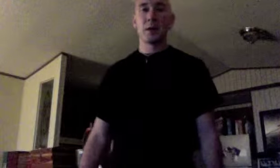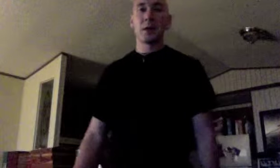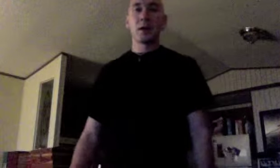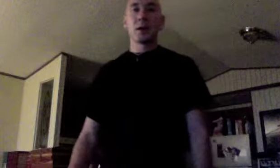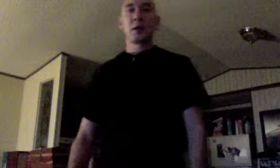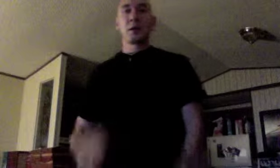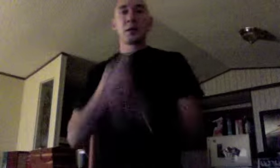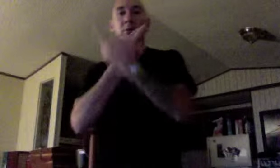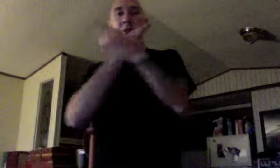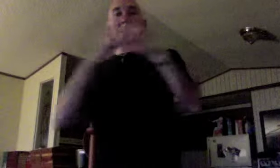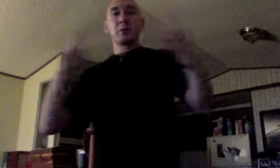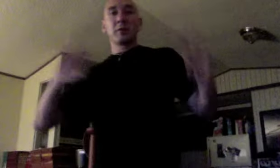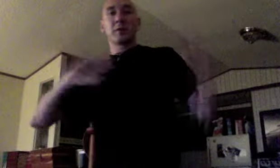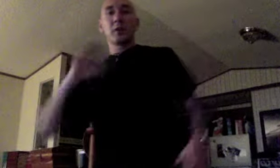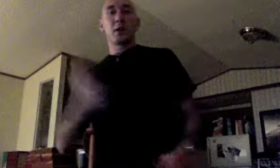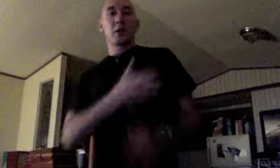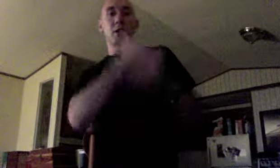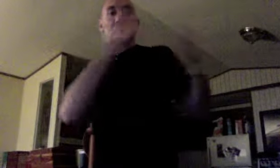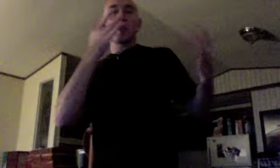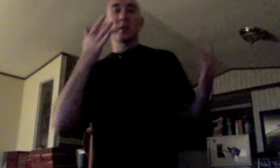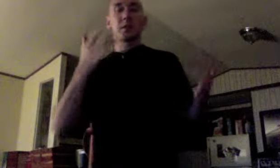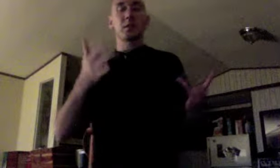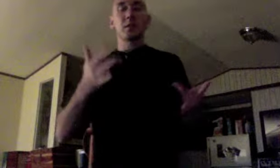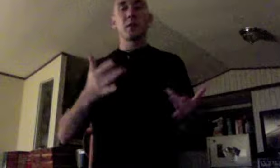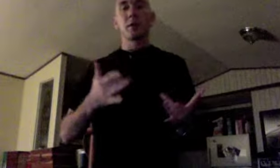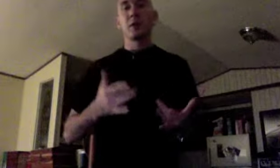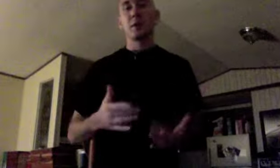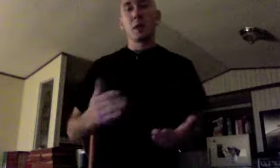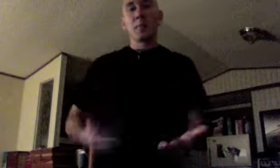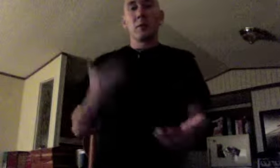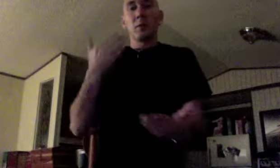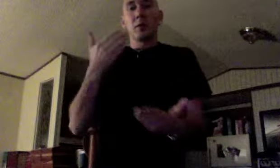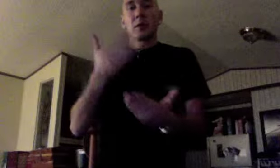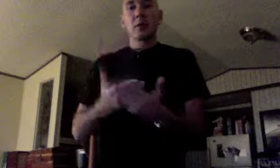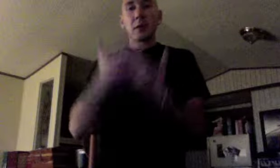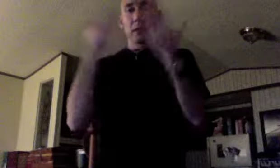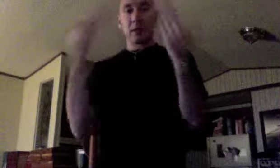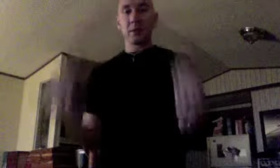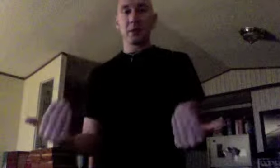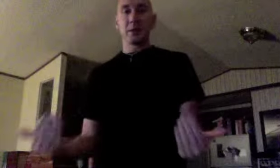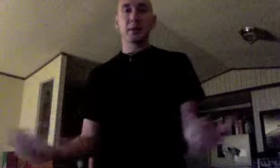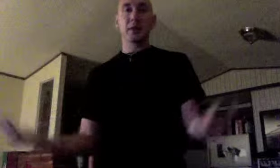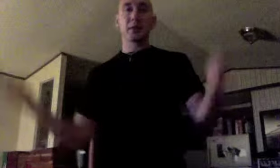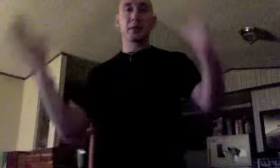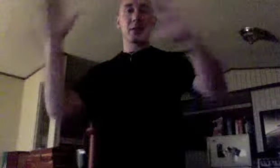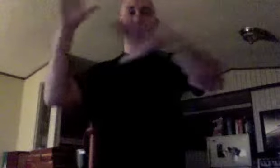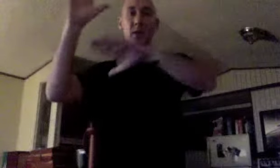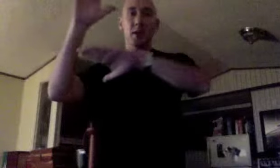Redeemer of our hearts, born this night.